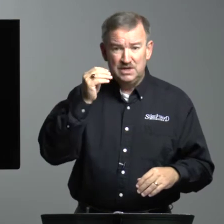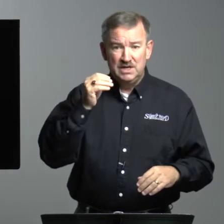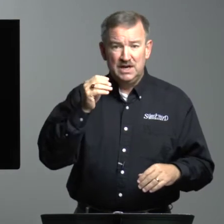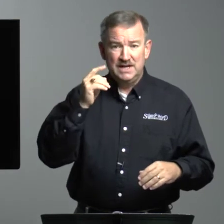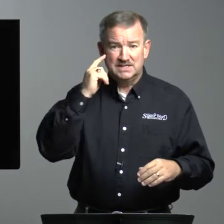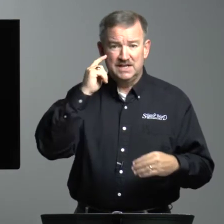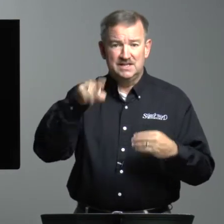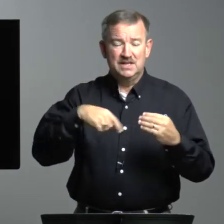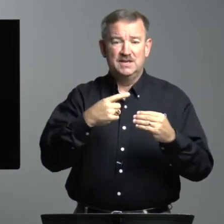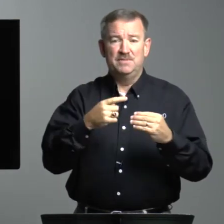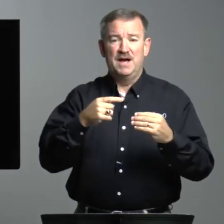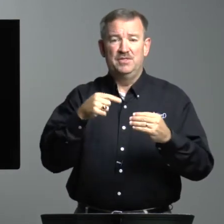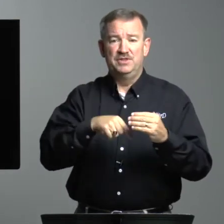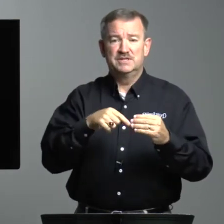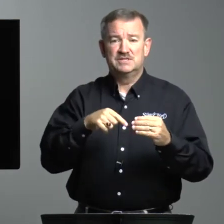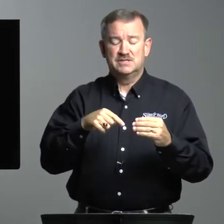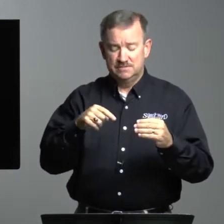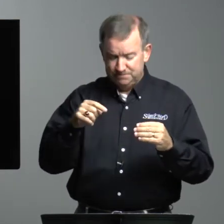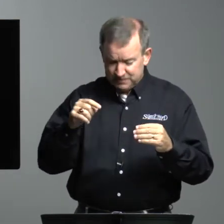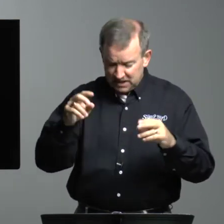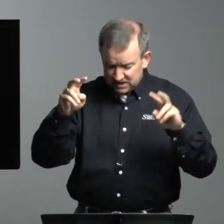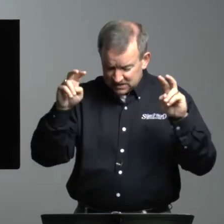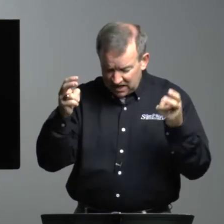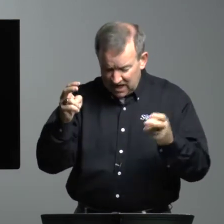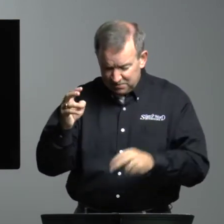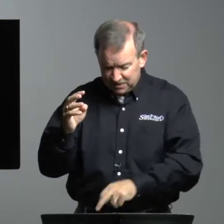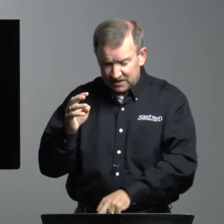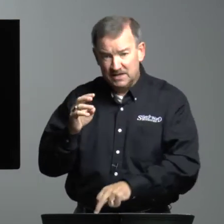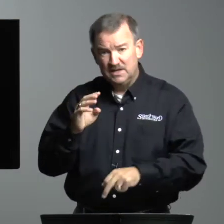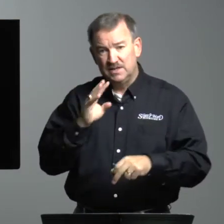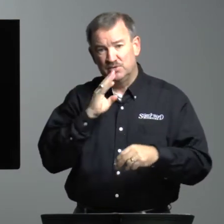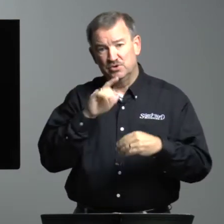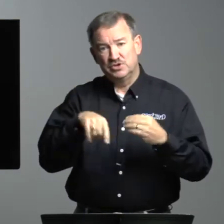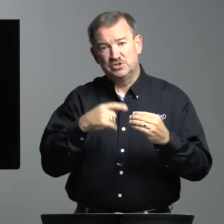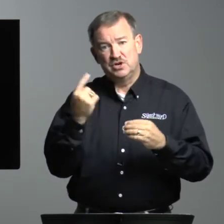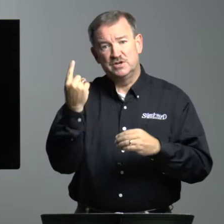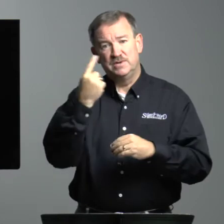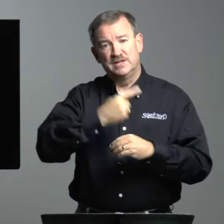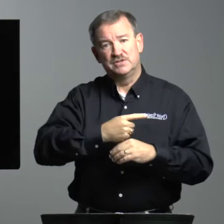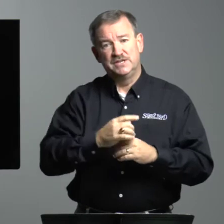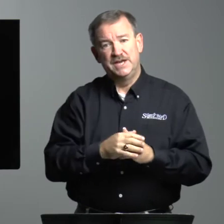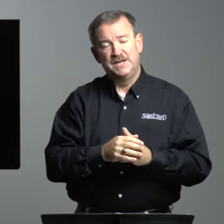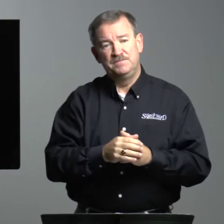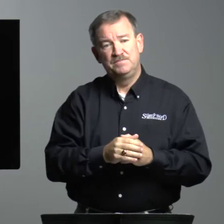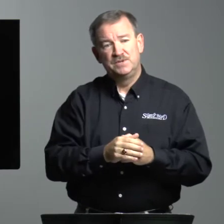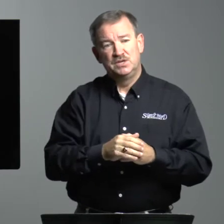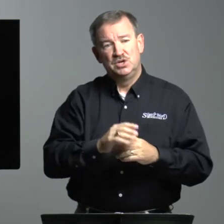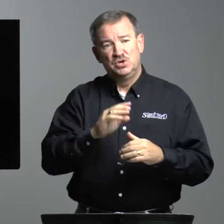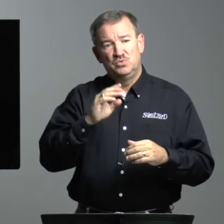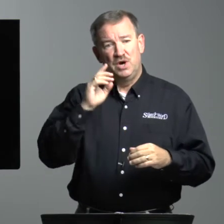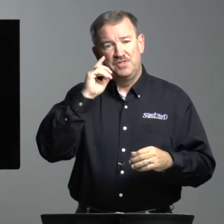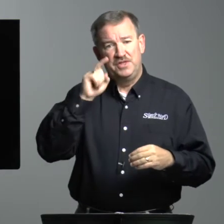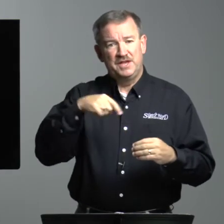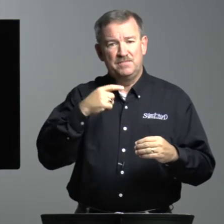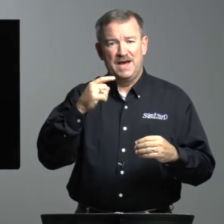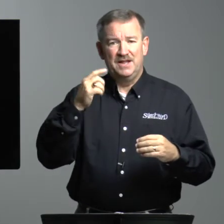as I think about this topic that we're going to talk about today, I think about